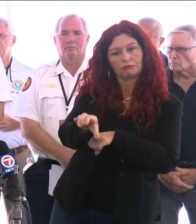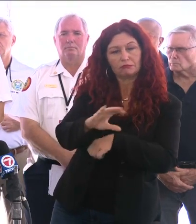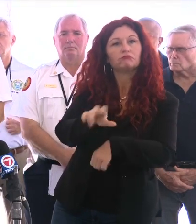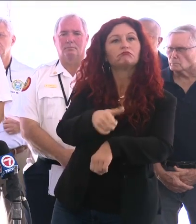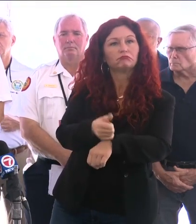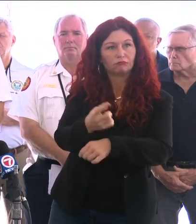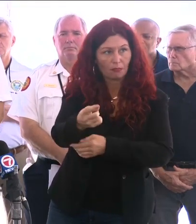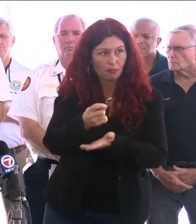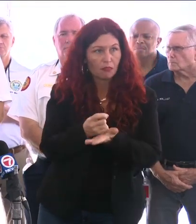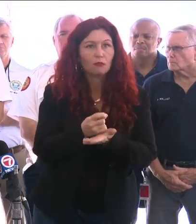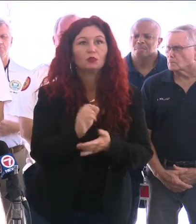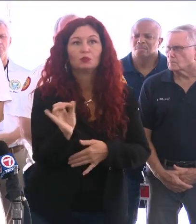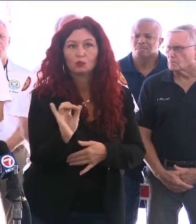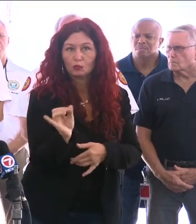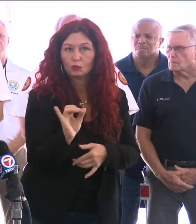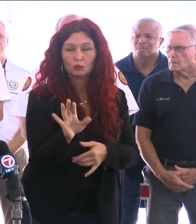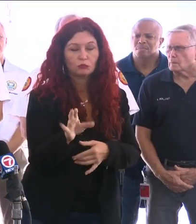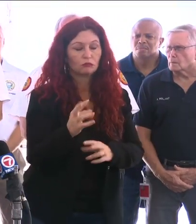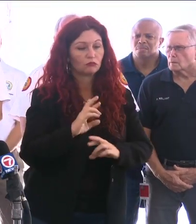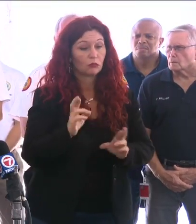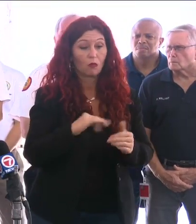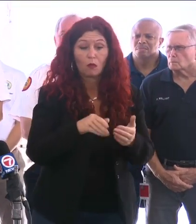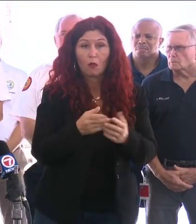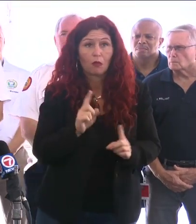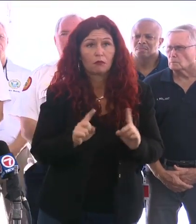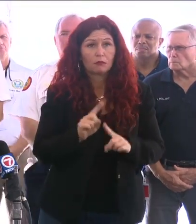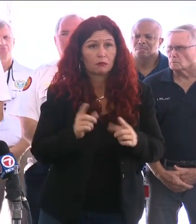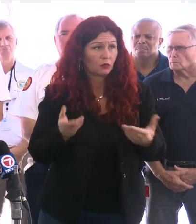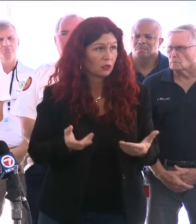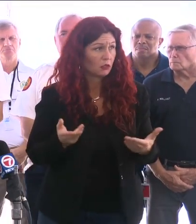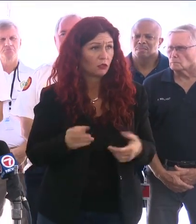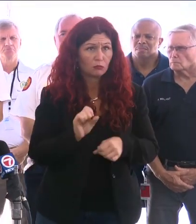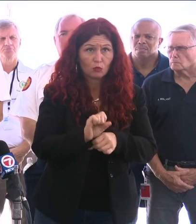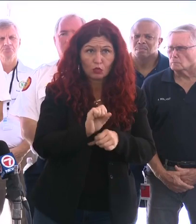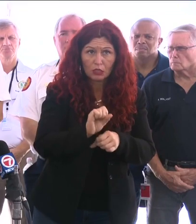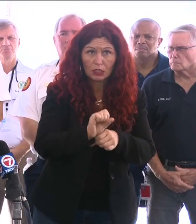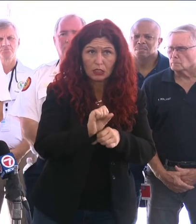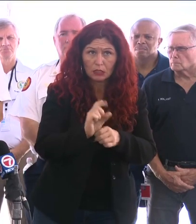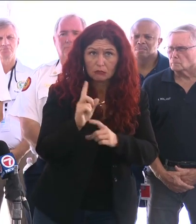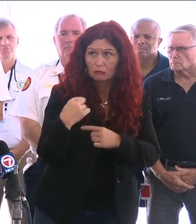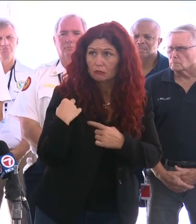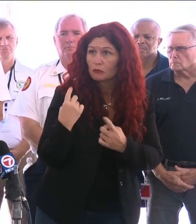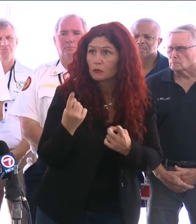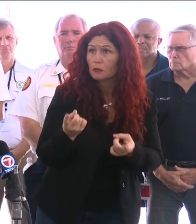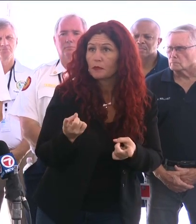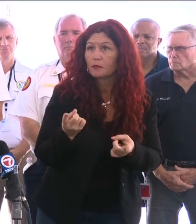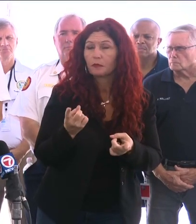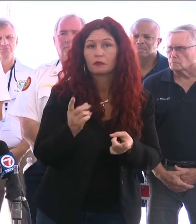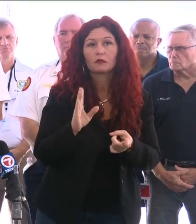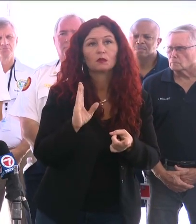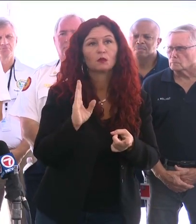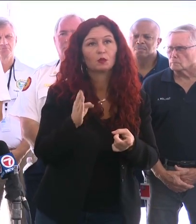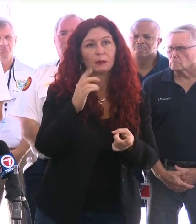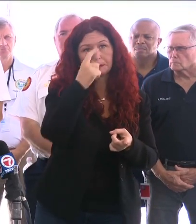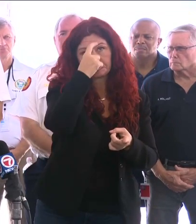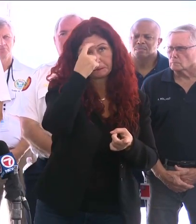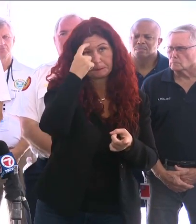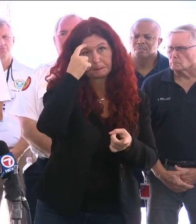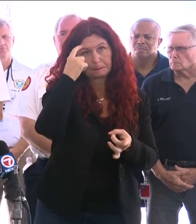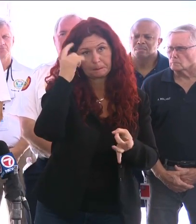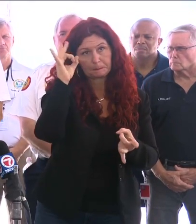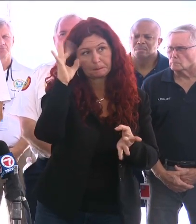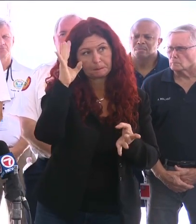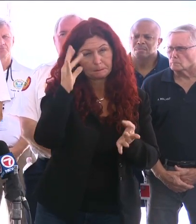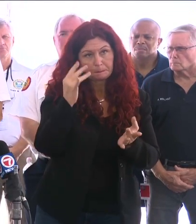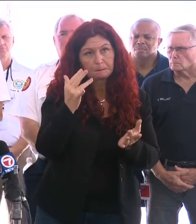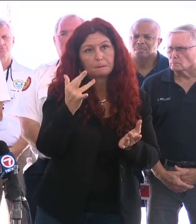-term impacts as well for those on the front lines following this tragedy, and our teams will continue to provide support to them as well.